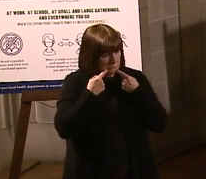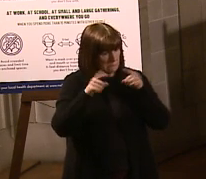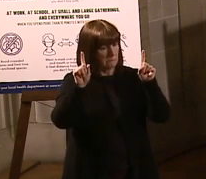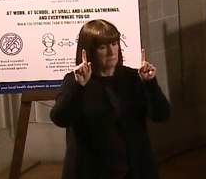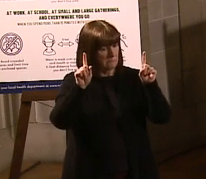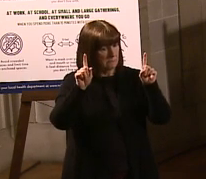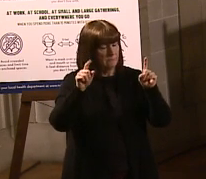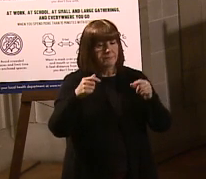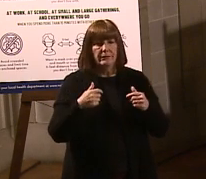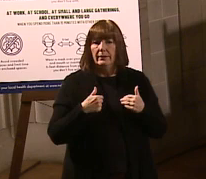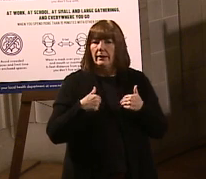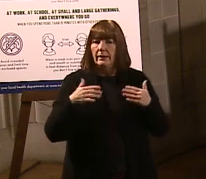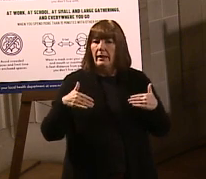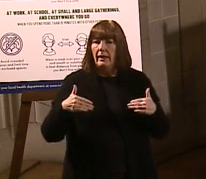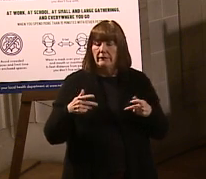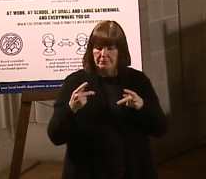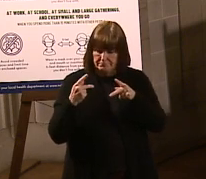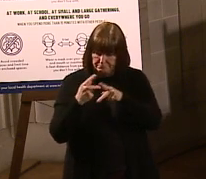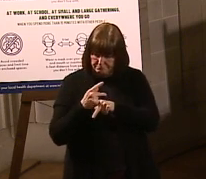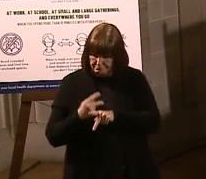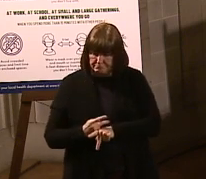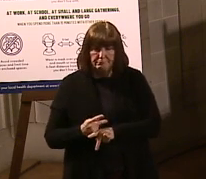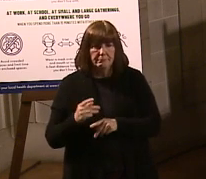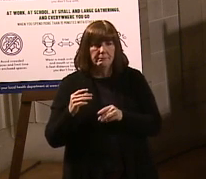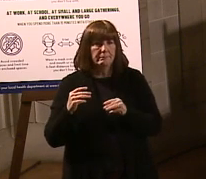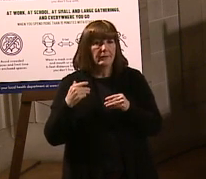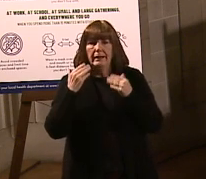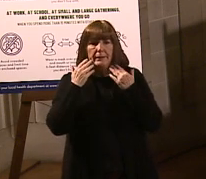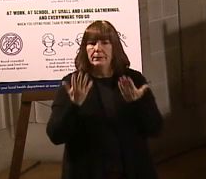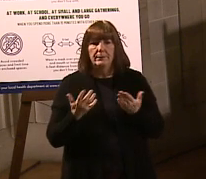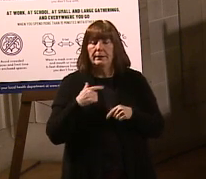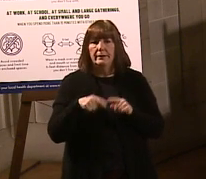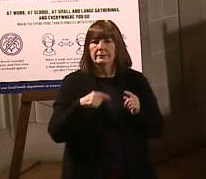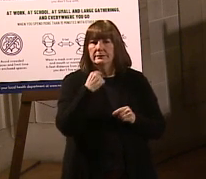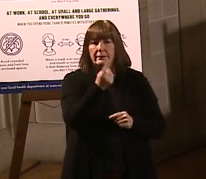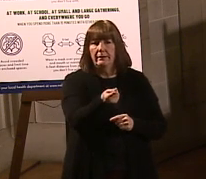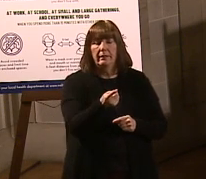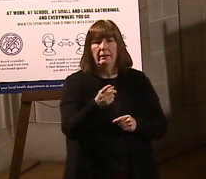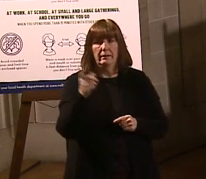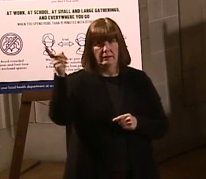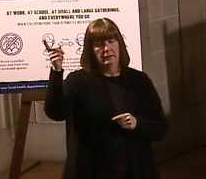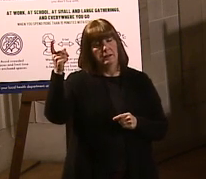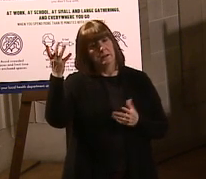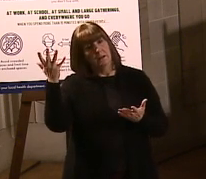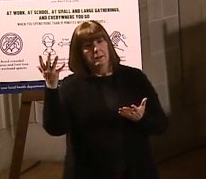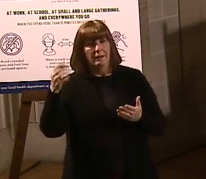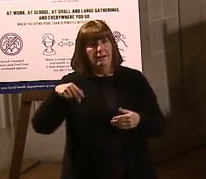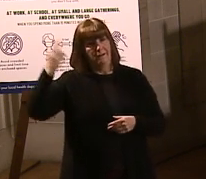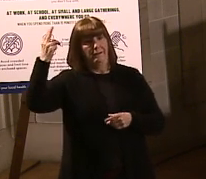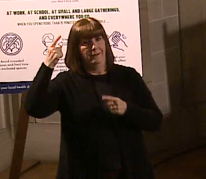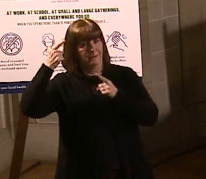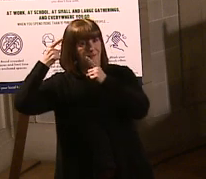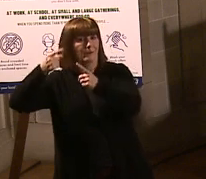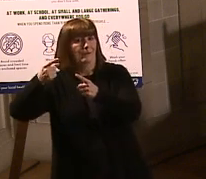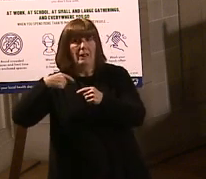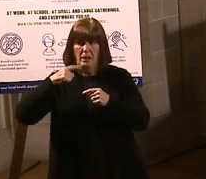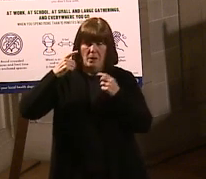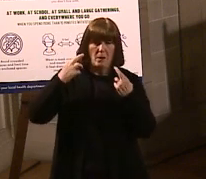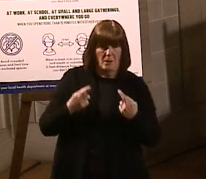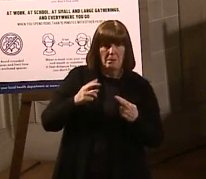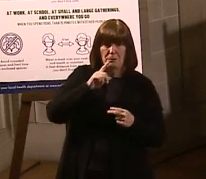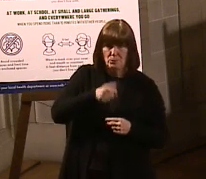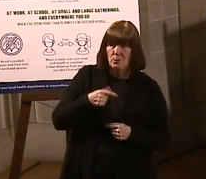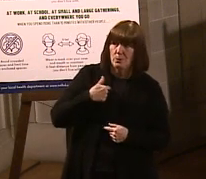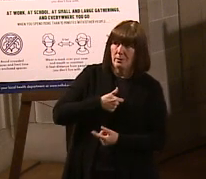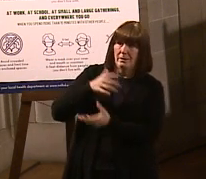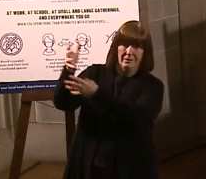And I have not done the math on that, Andrew, so I couldn't tell you. I think that's an ambitious goal. I certainly hope that that is true, that